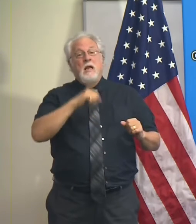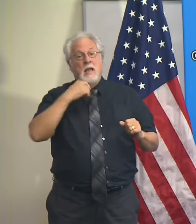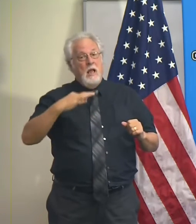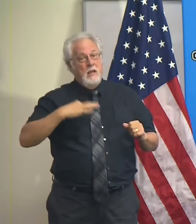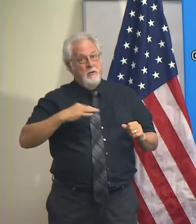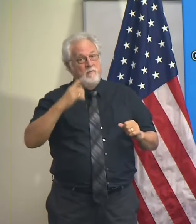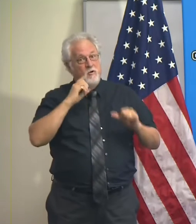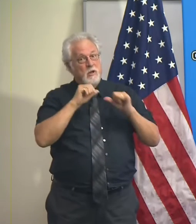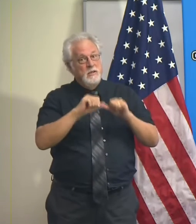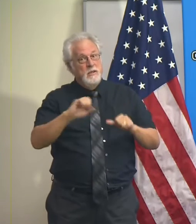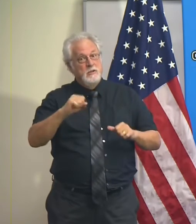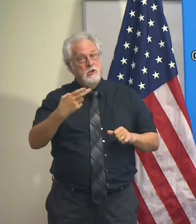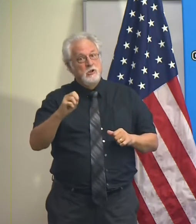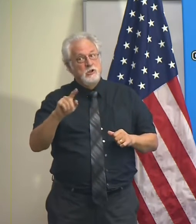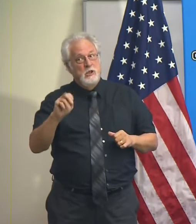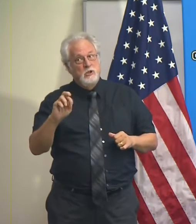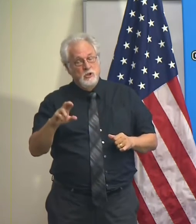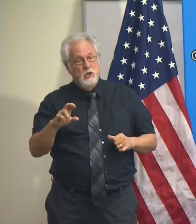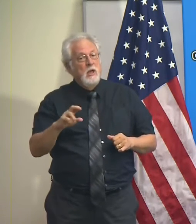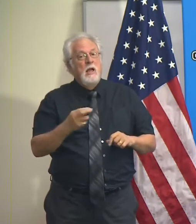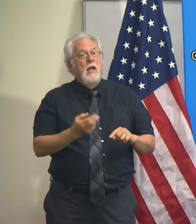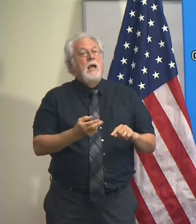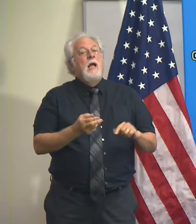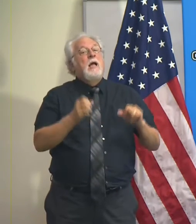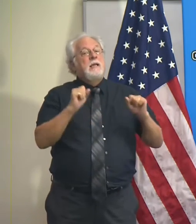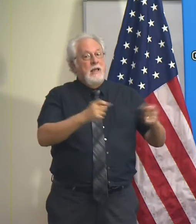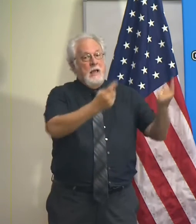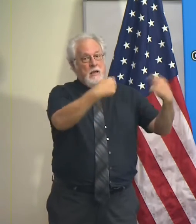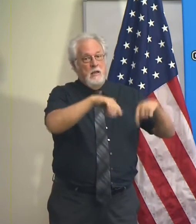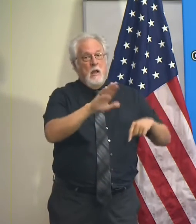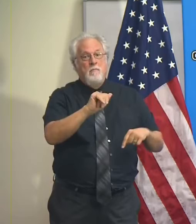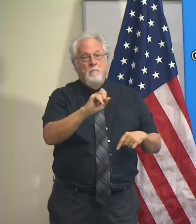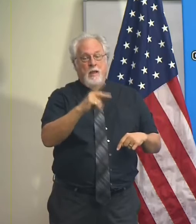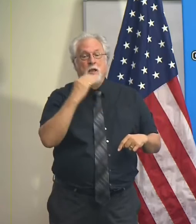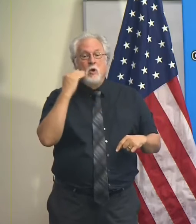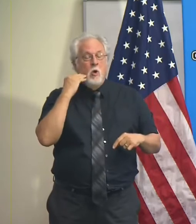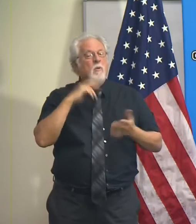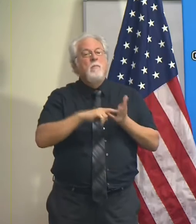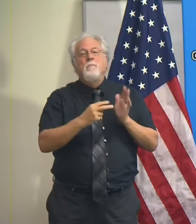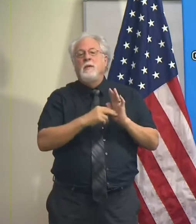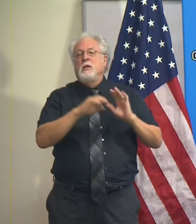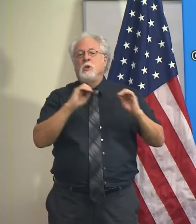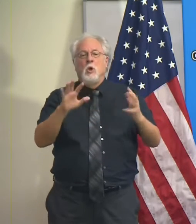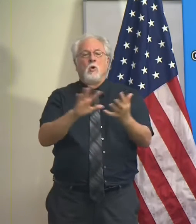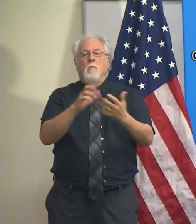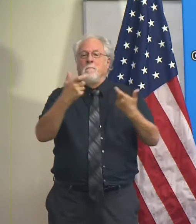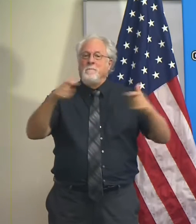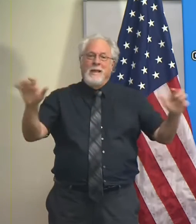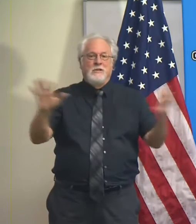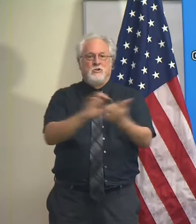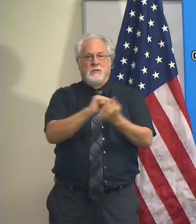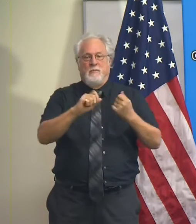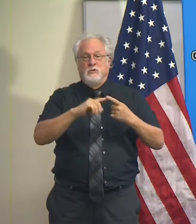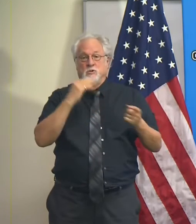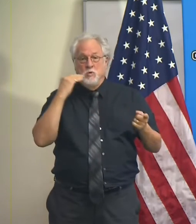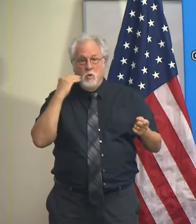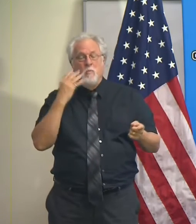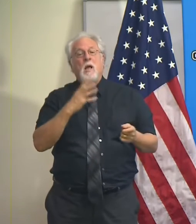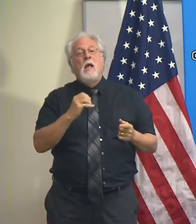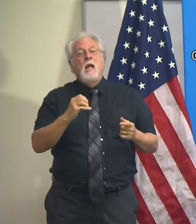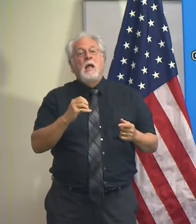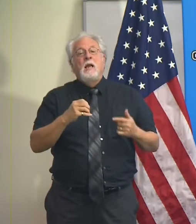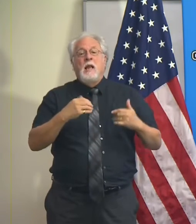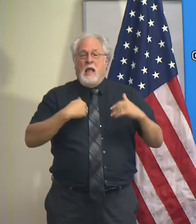eligible for continued sheltering and who can return home, meaning they don't have major damages to their home and